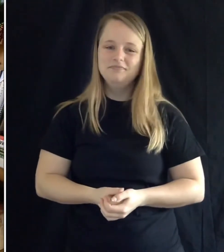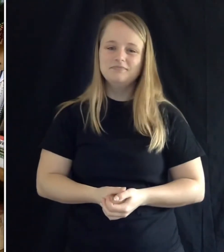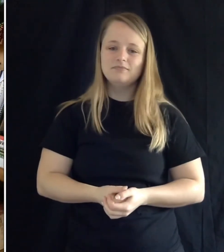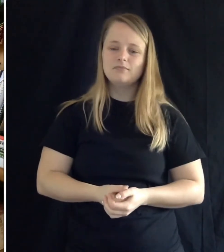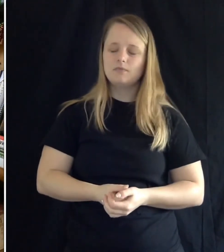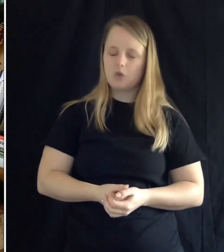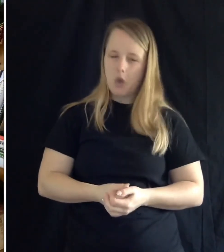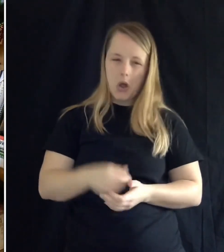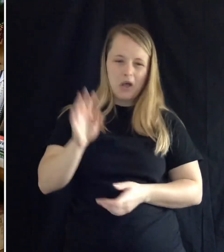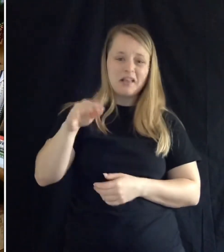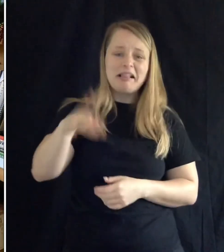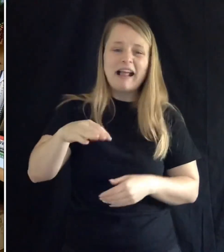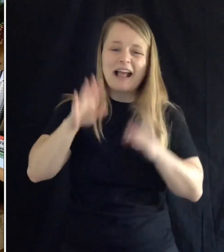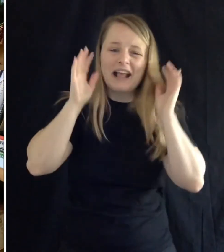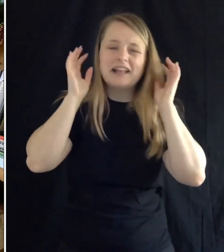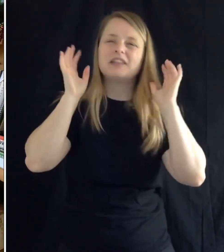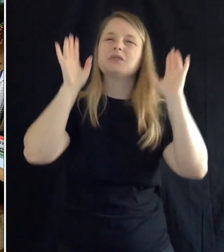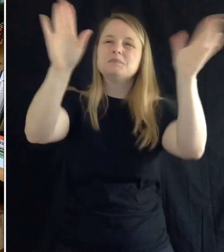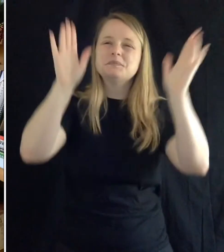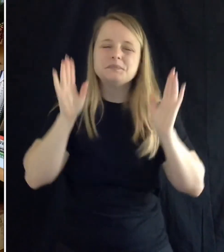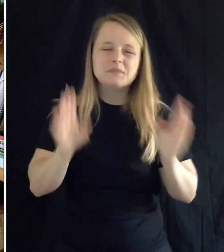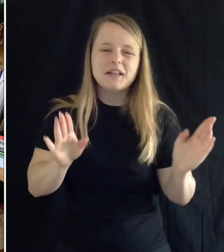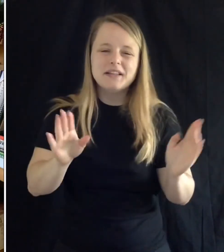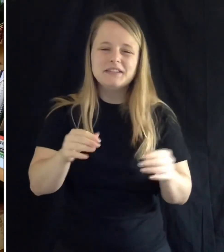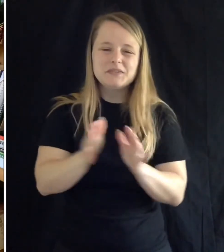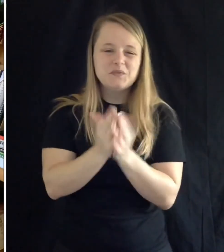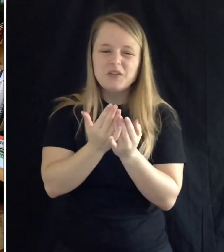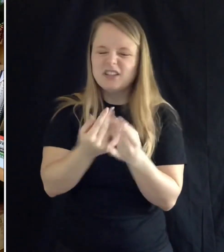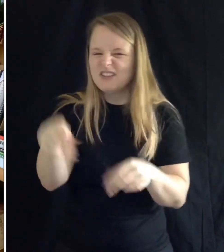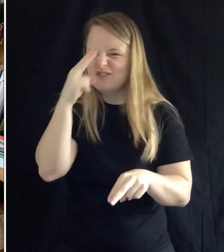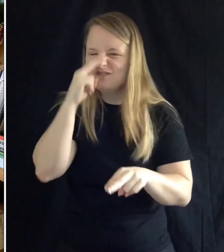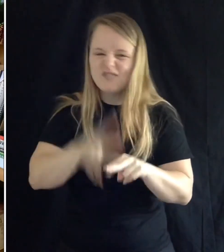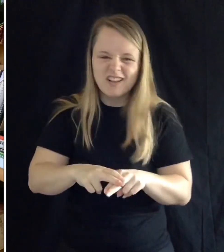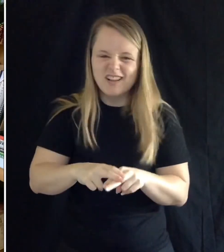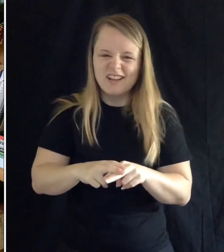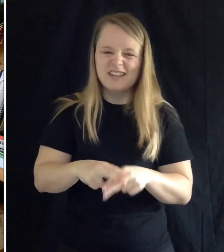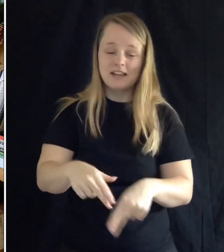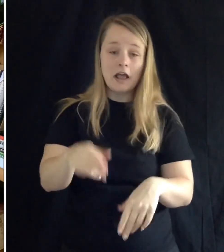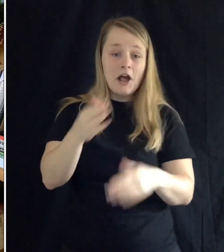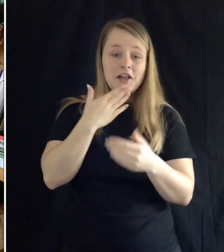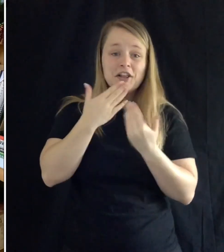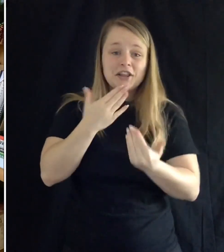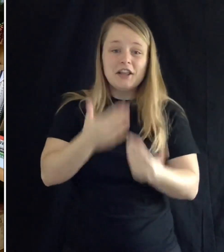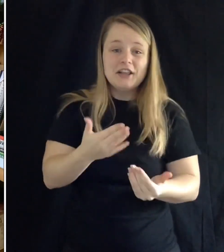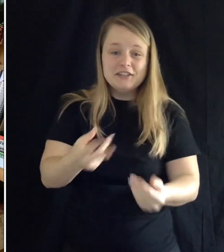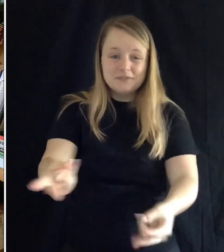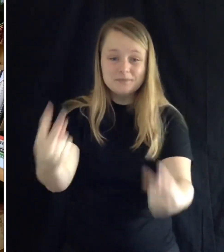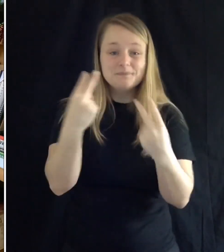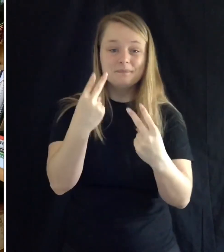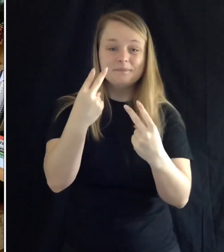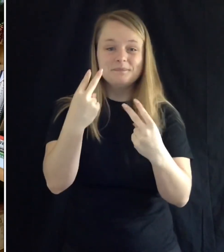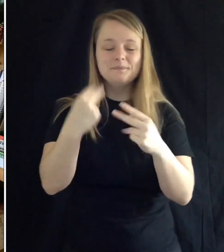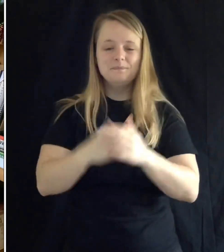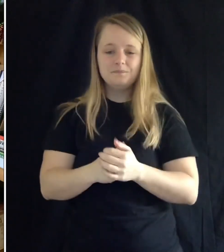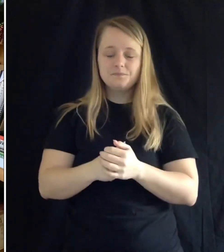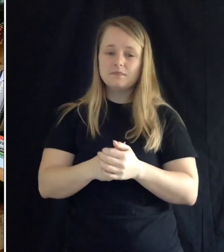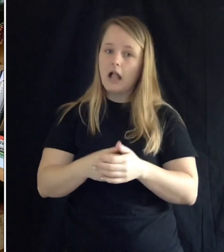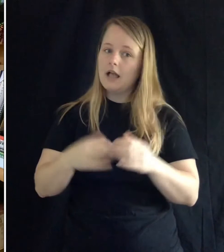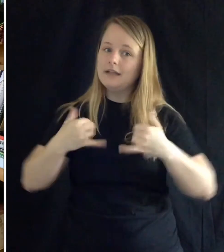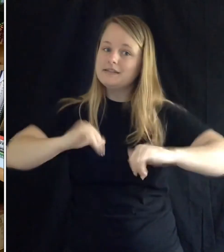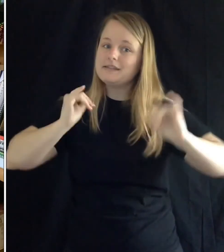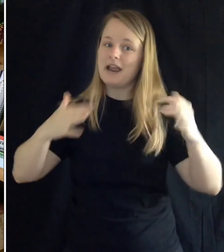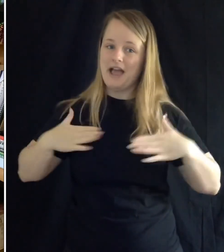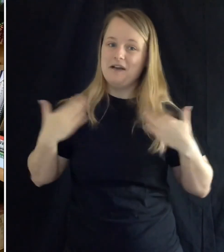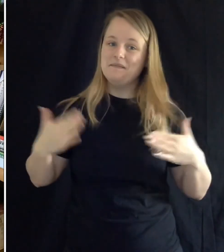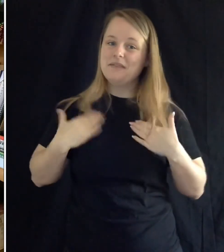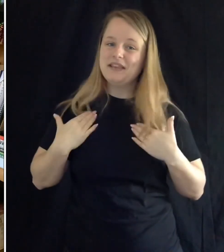Man, that is just the most fun book, isn't it? Thank you so much for joining us today. I hope you stay happy,